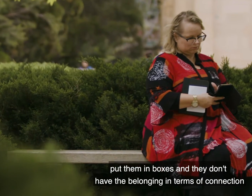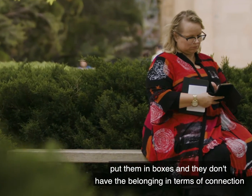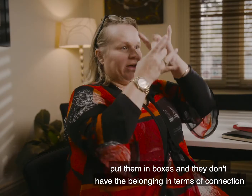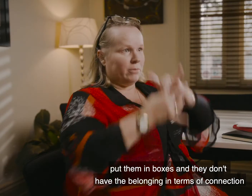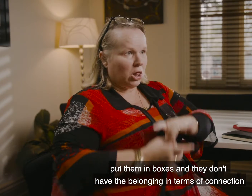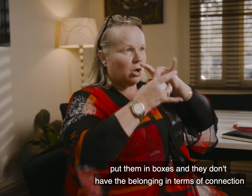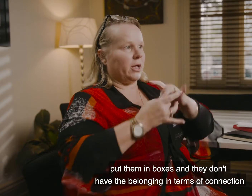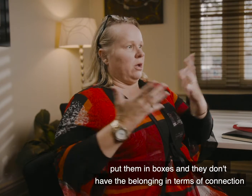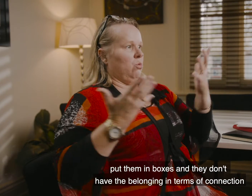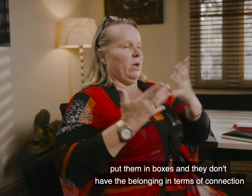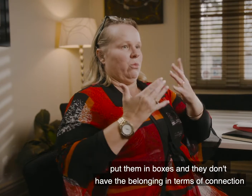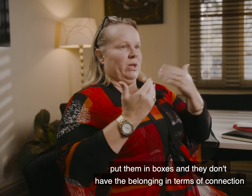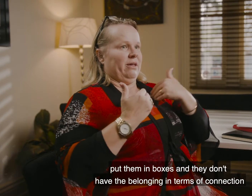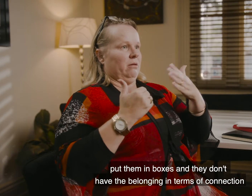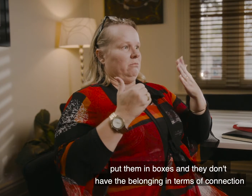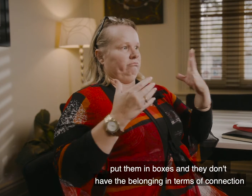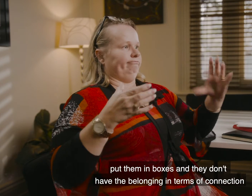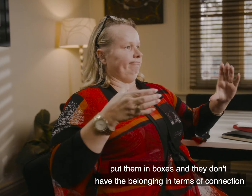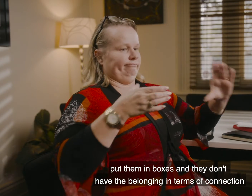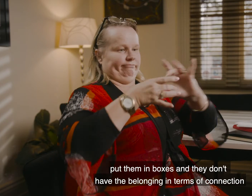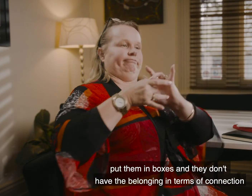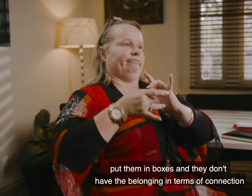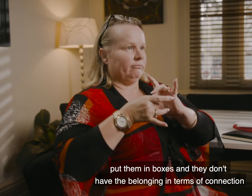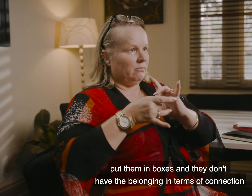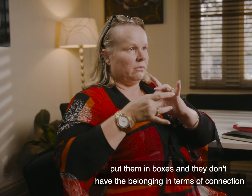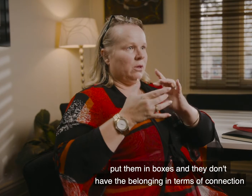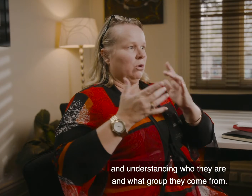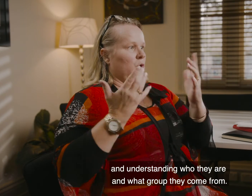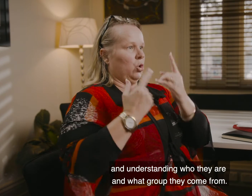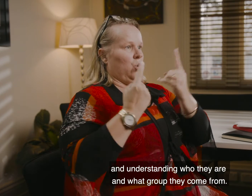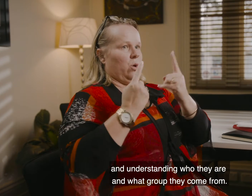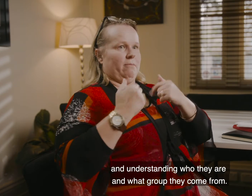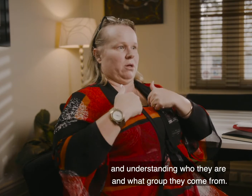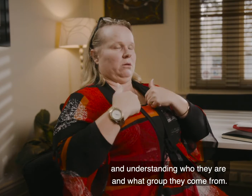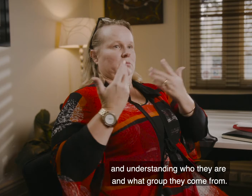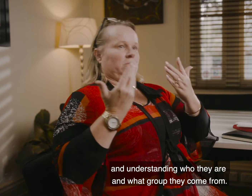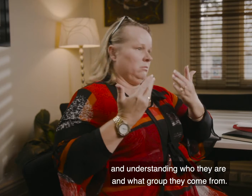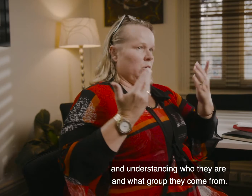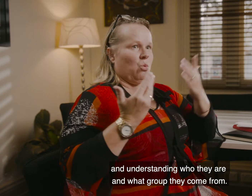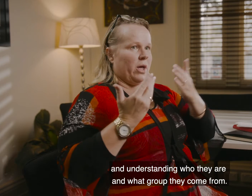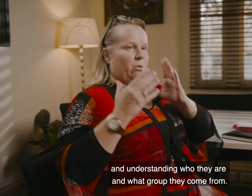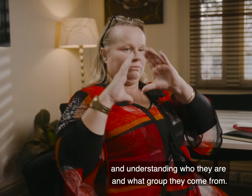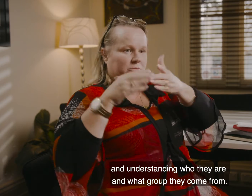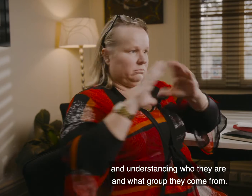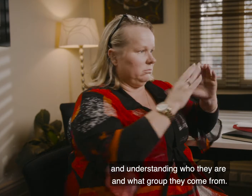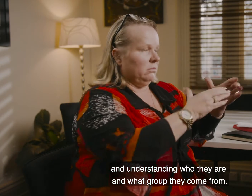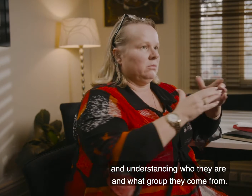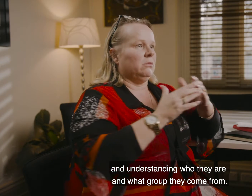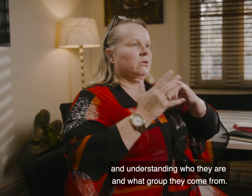And they don't have the belonging in terms of connection. And understanding who they are. And what group they come